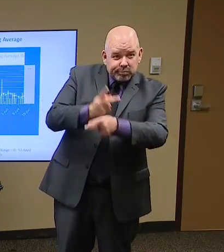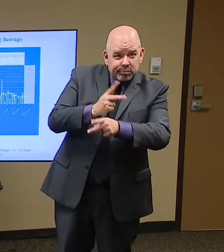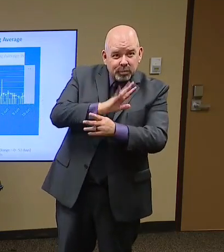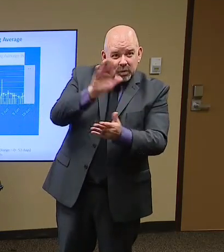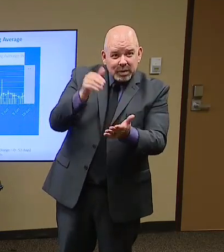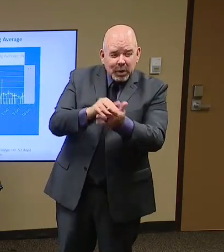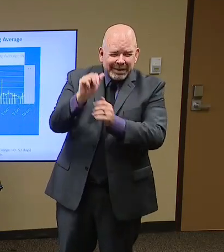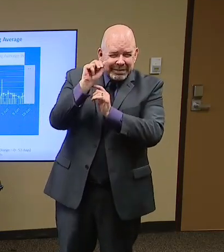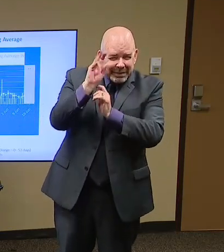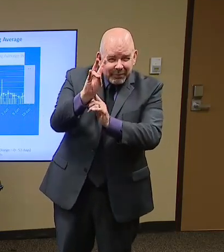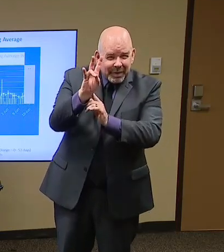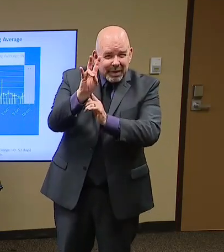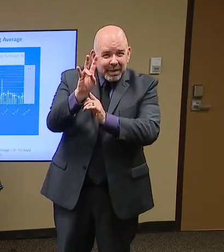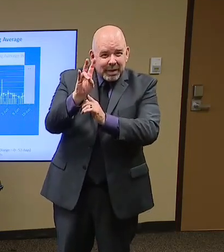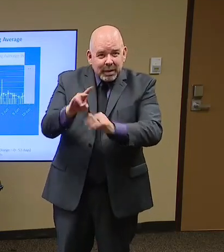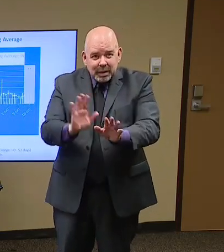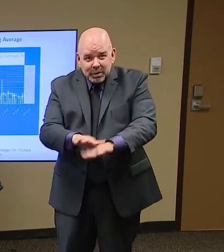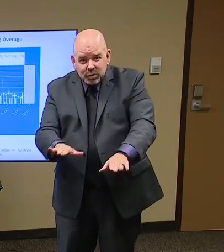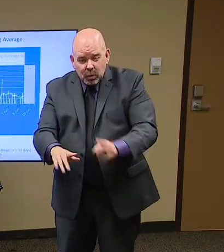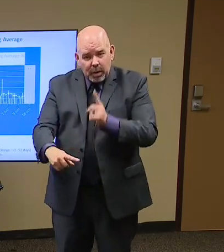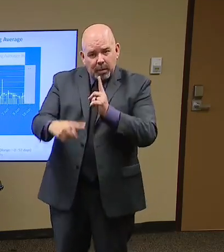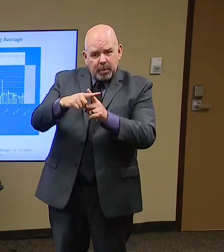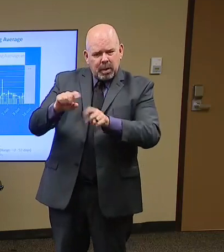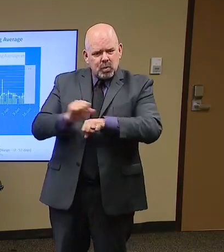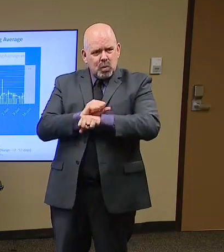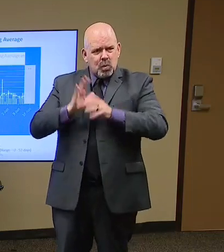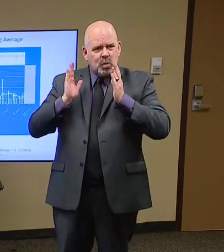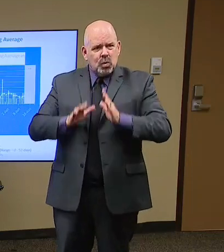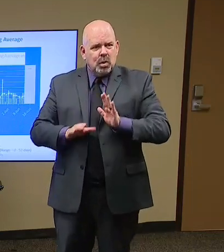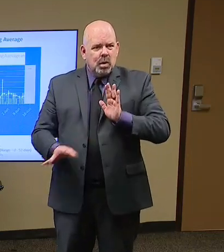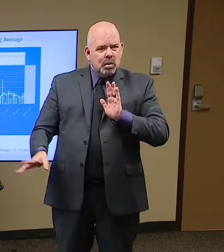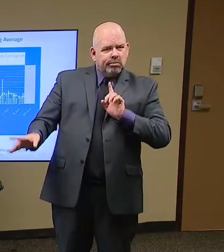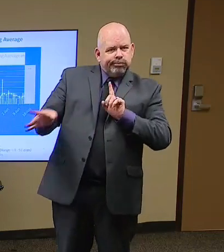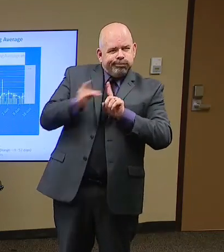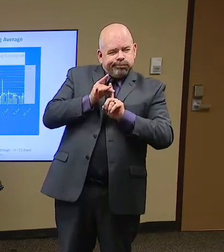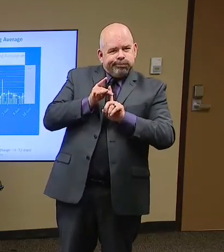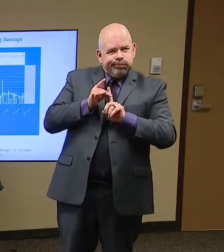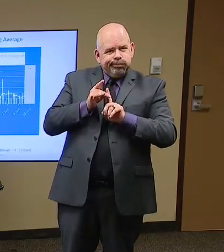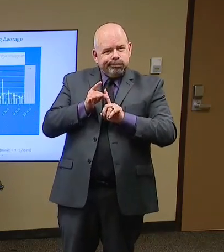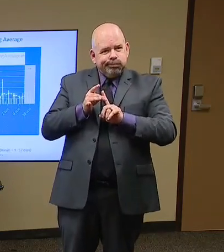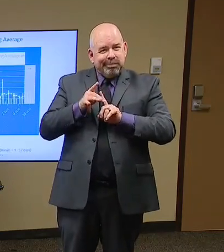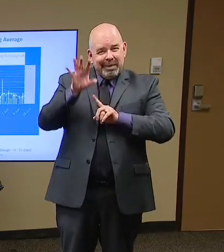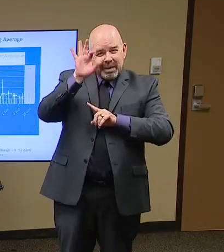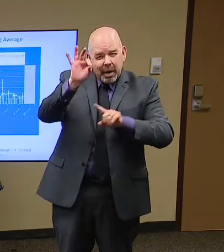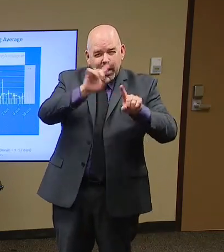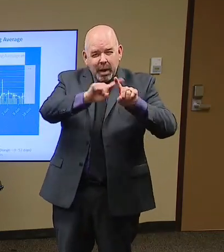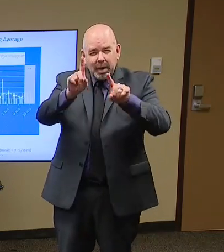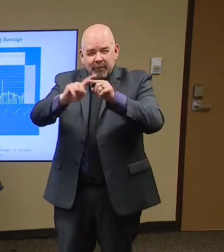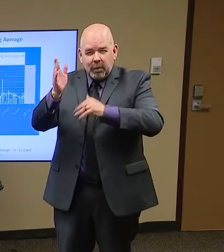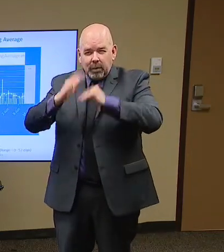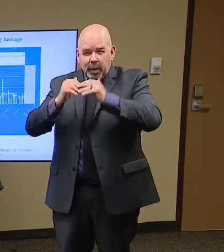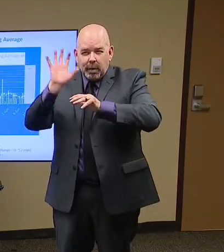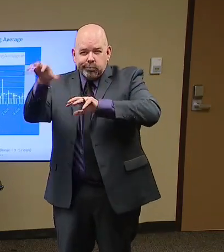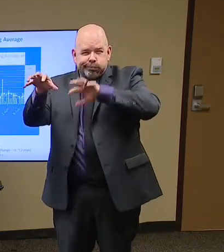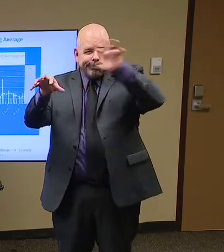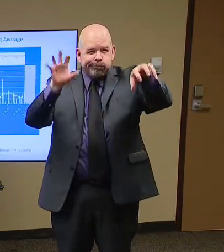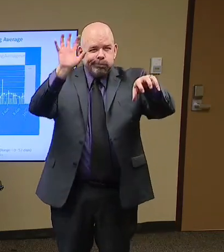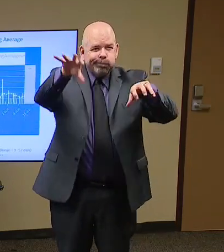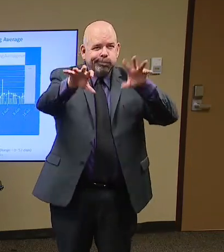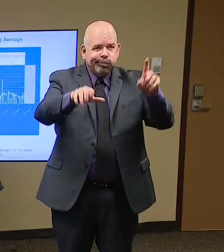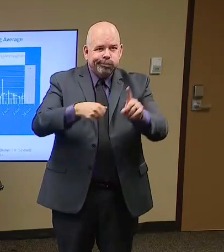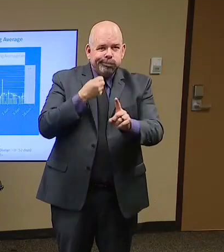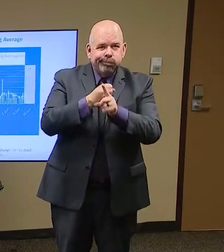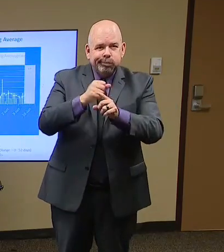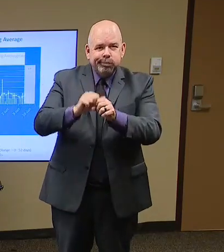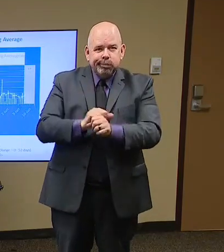It's not just nursing homes and older people. I think that, you know, the fact that it's in the daycare settings, it's the children,